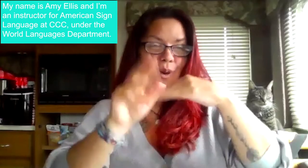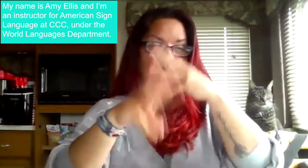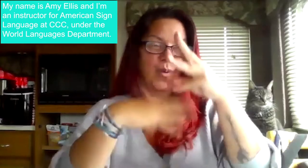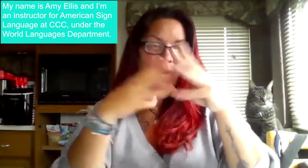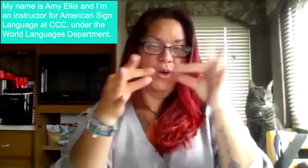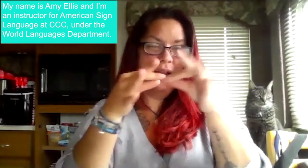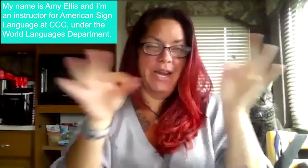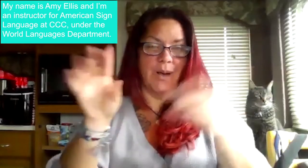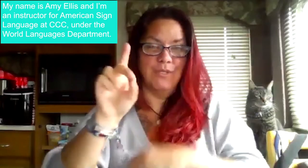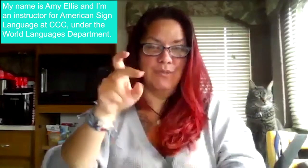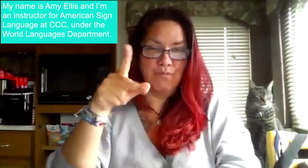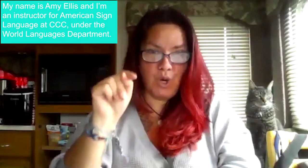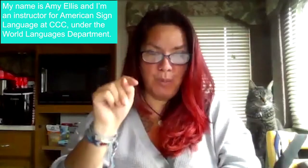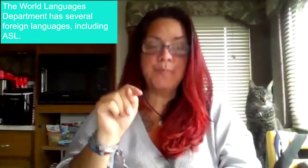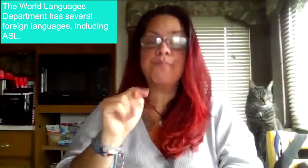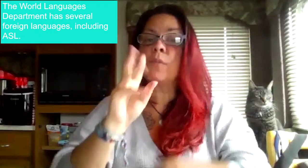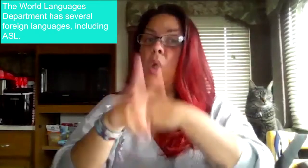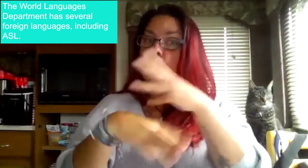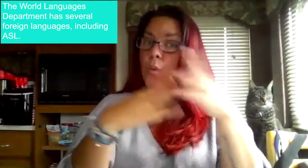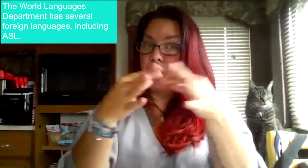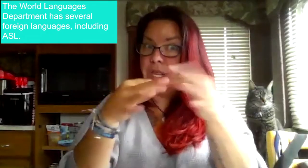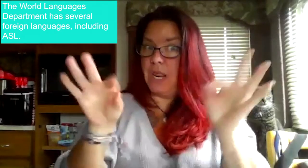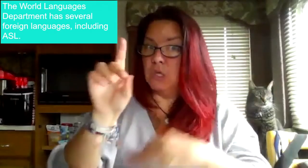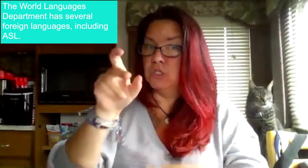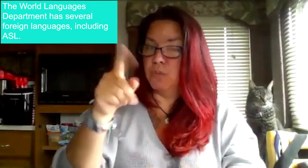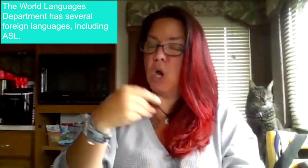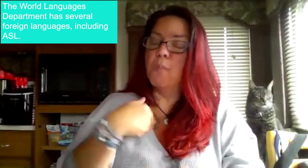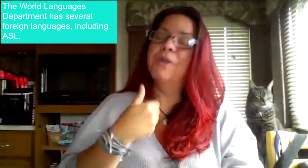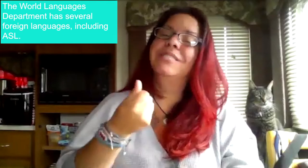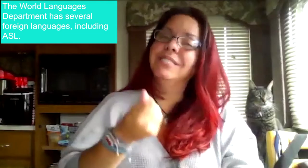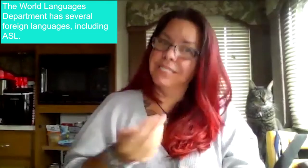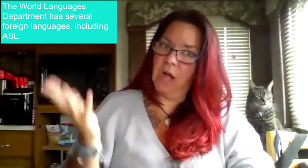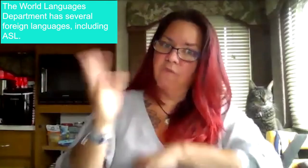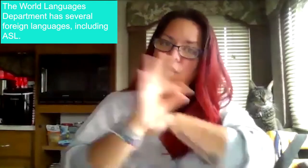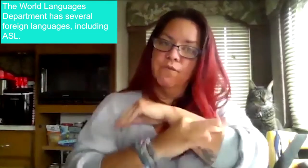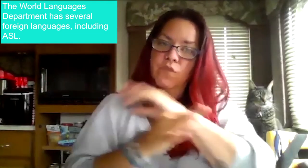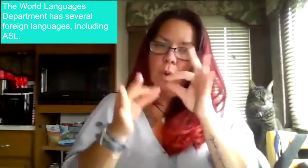I hope to see you in class.